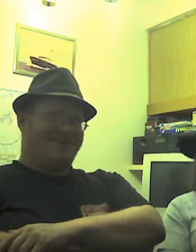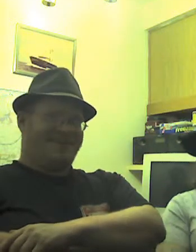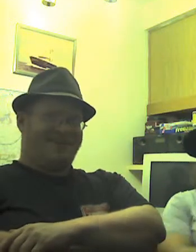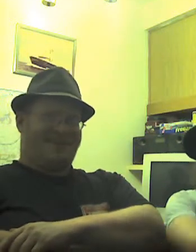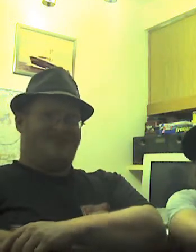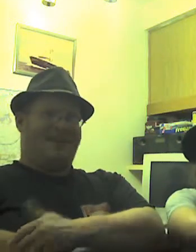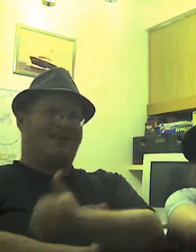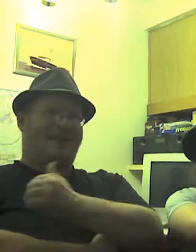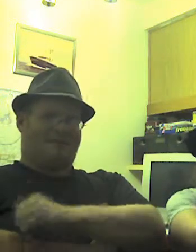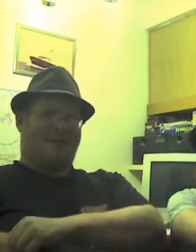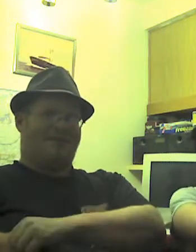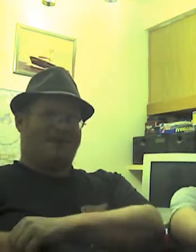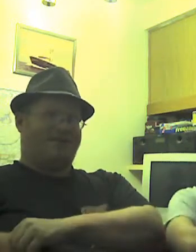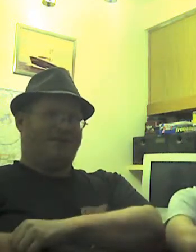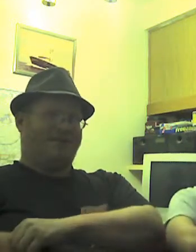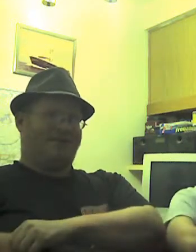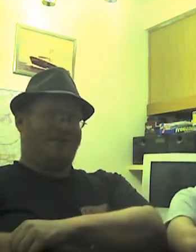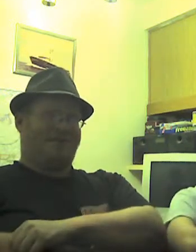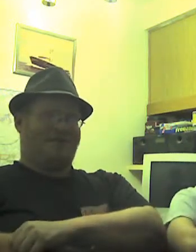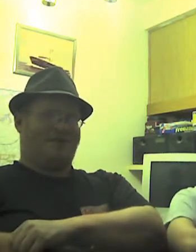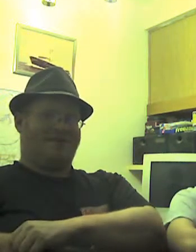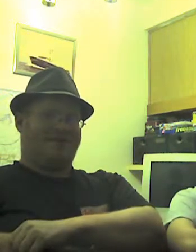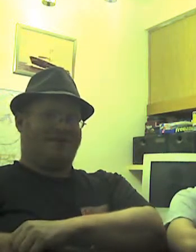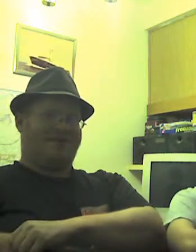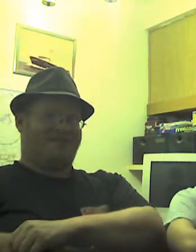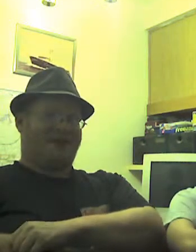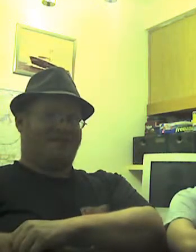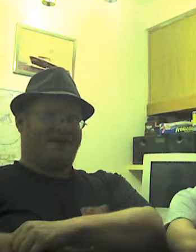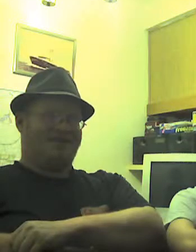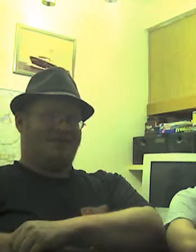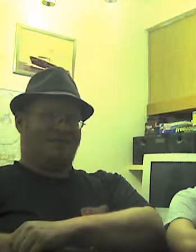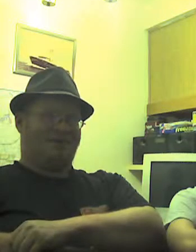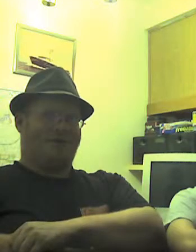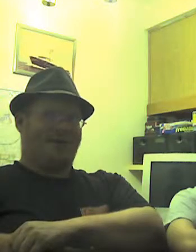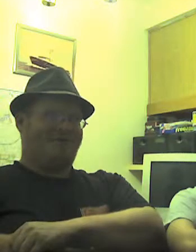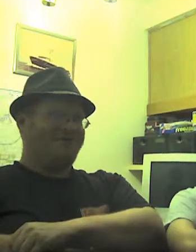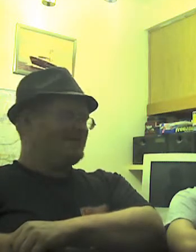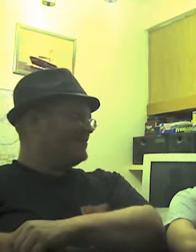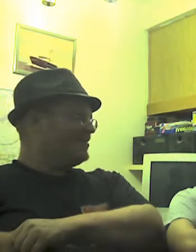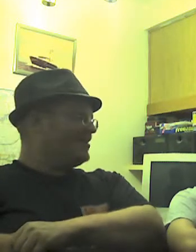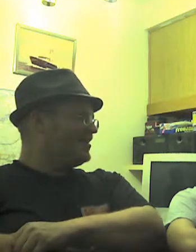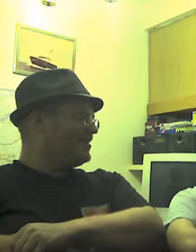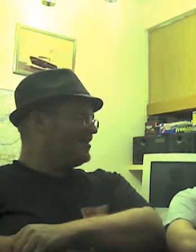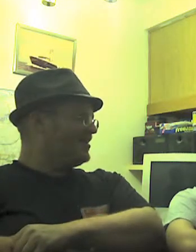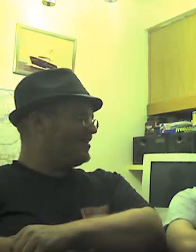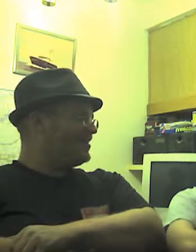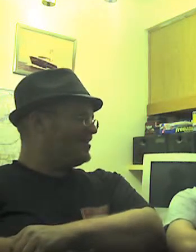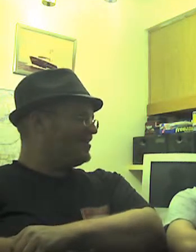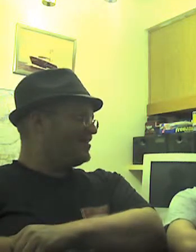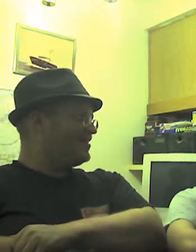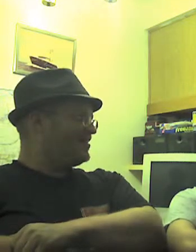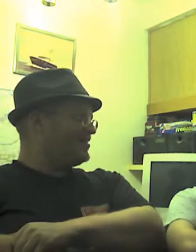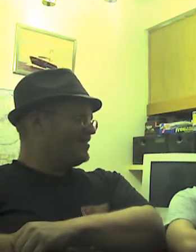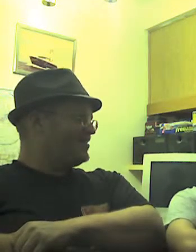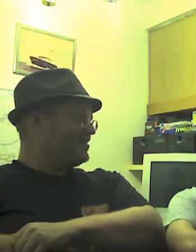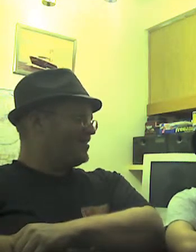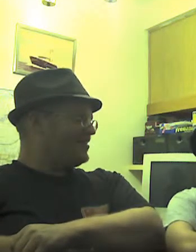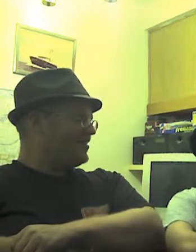very slow. In fact, that's probably why she fell asleep during the Marx Brothers because Papillon just wore her out. Well, yeah, I mean, you're trying to understand